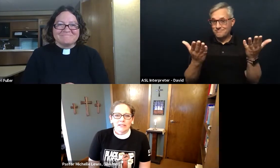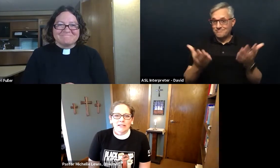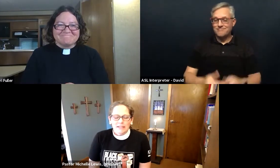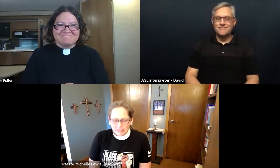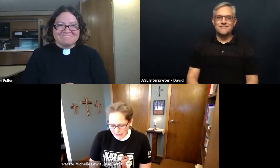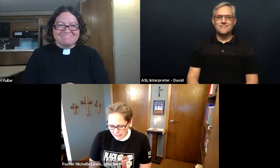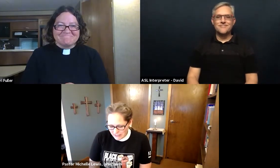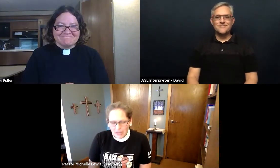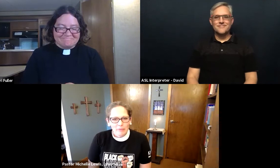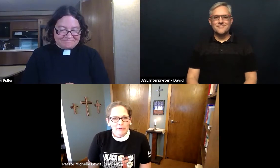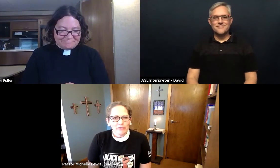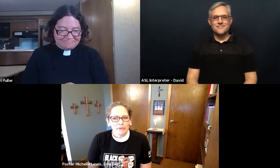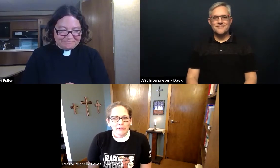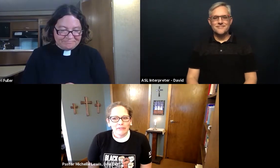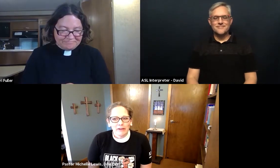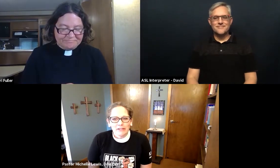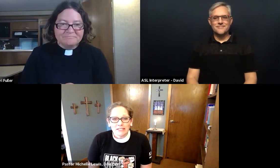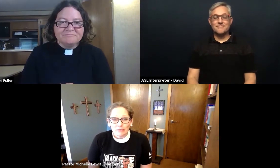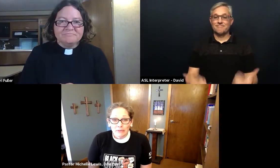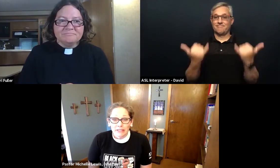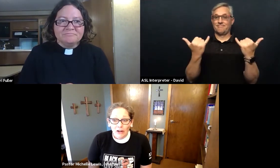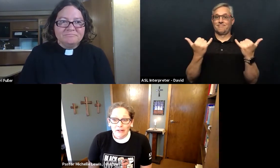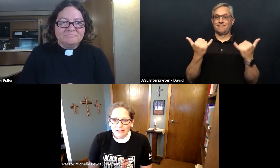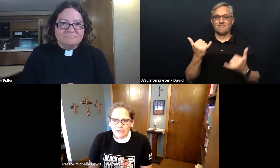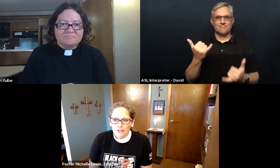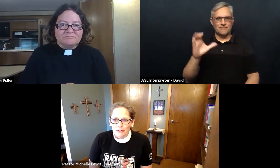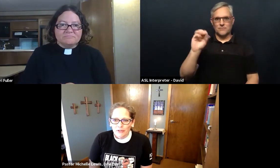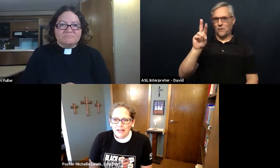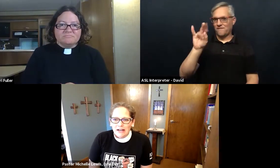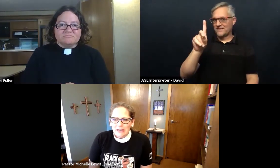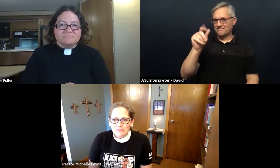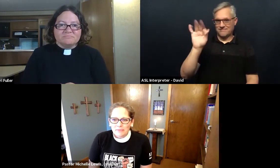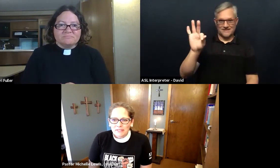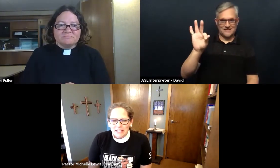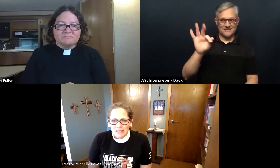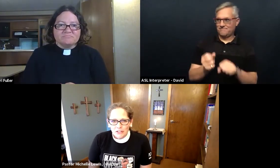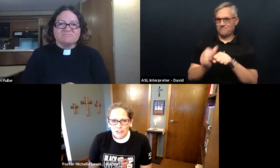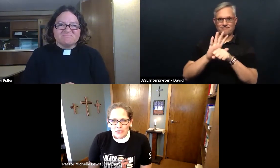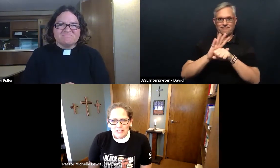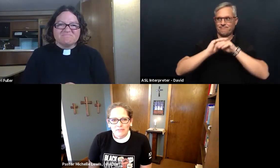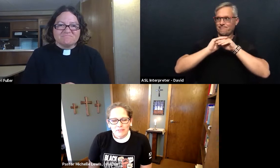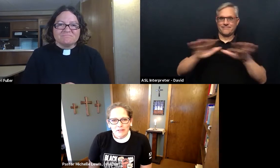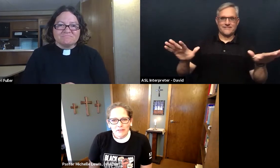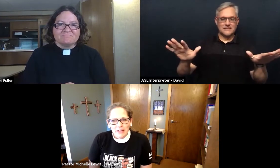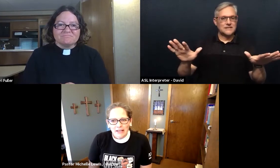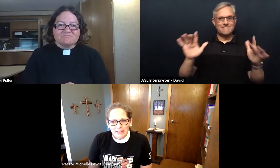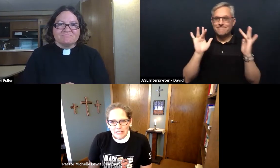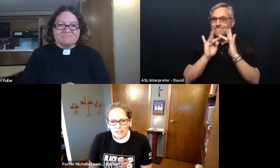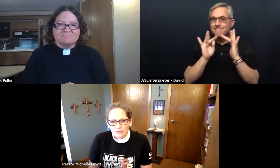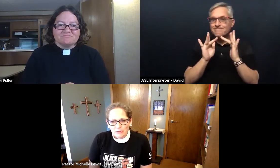at this time of coronavirus it's really hard to stay in touch and to feel that connection with